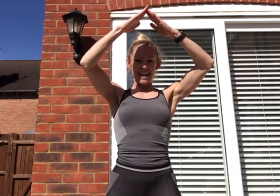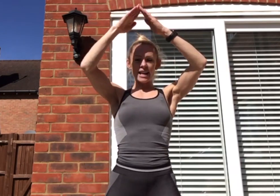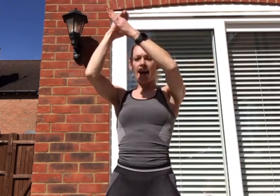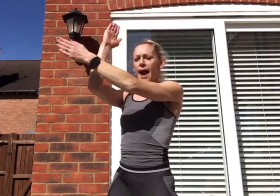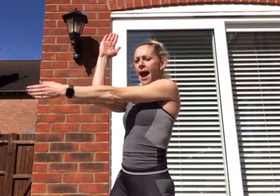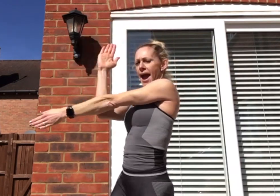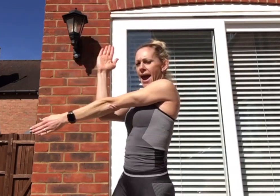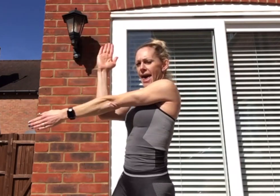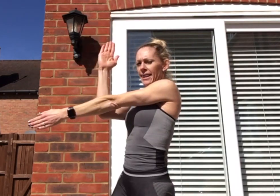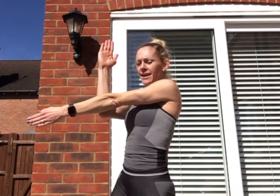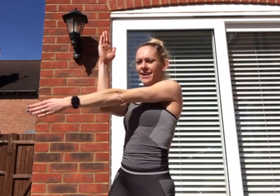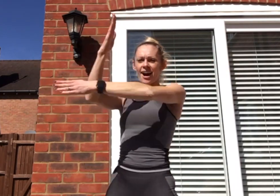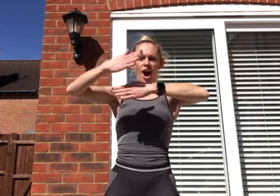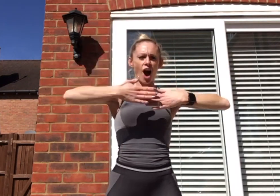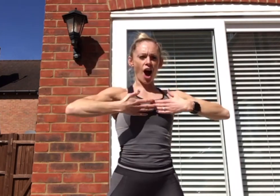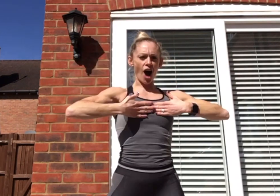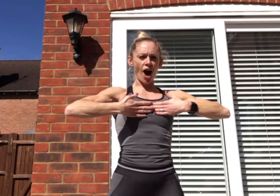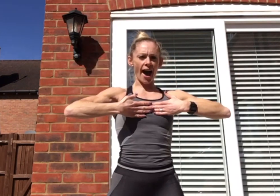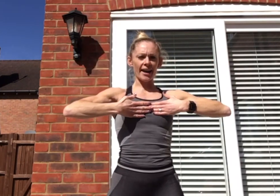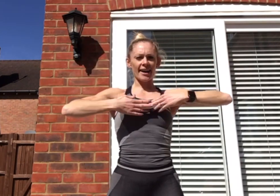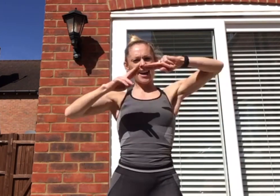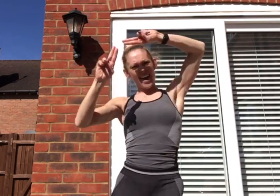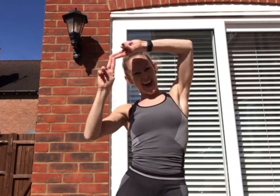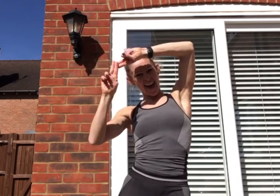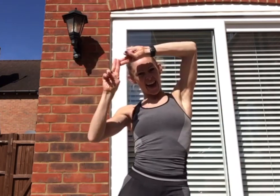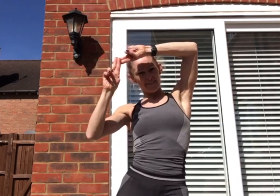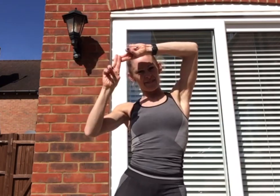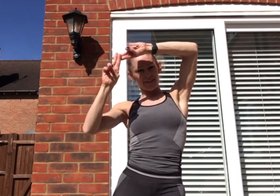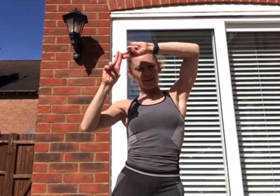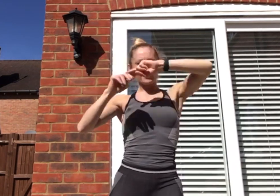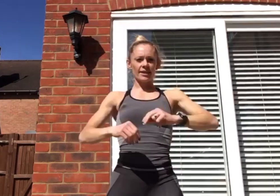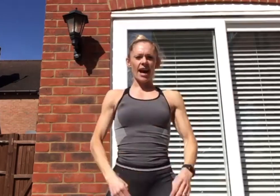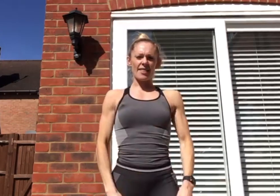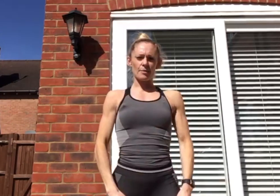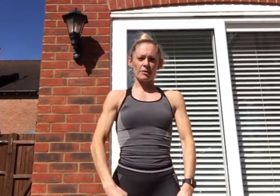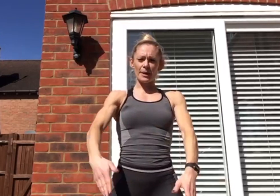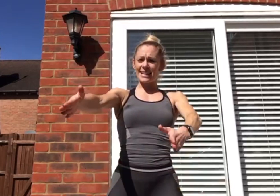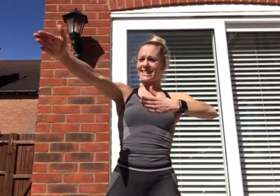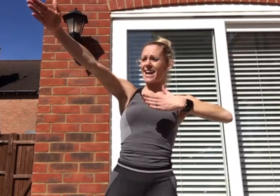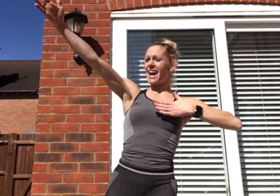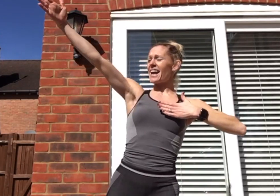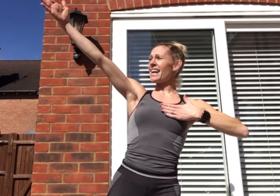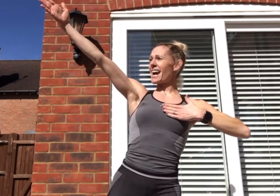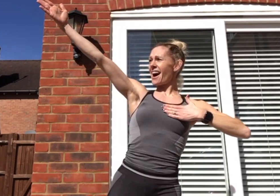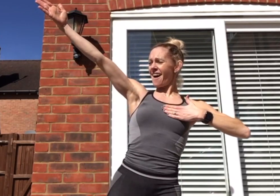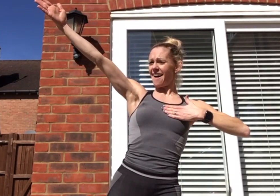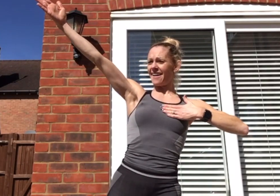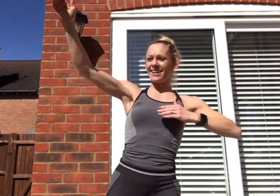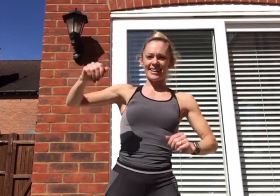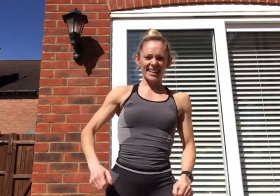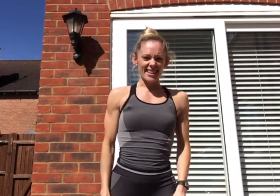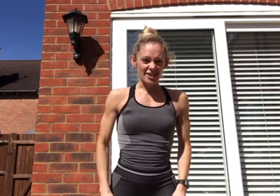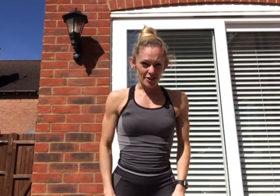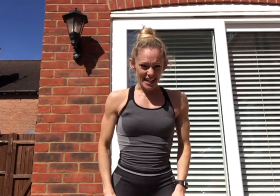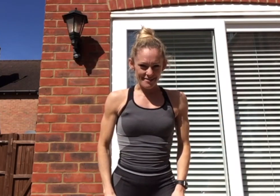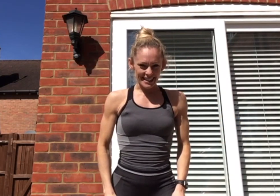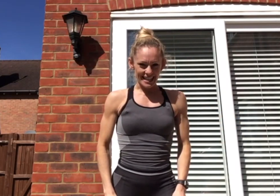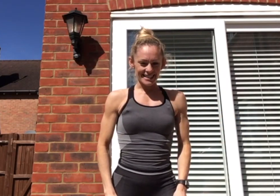-L-I-F. And then we repeat R. That's 11 letters.